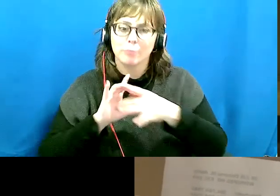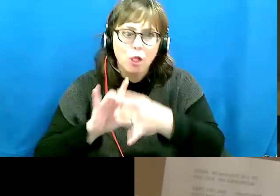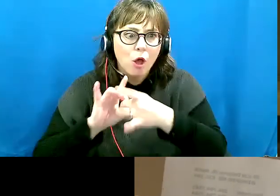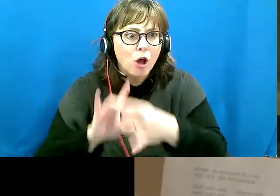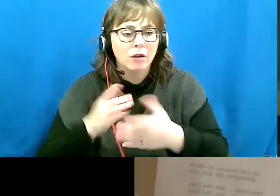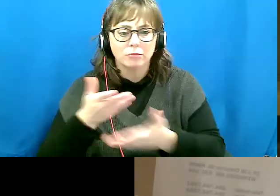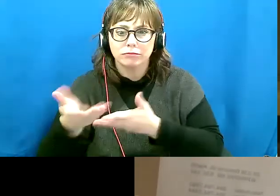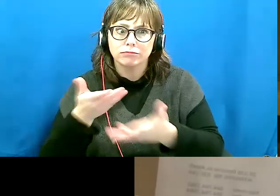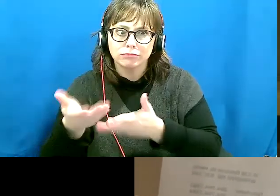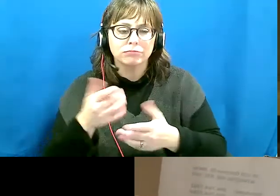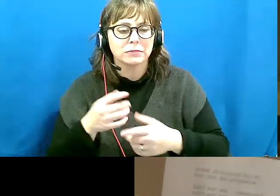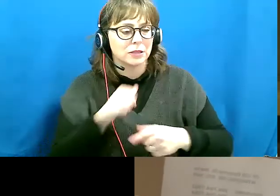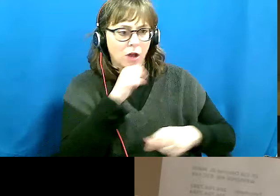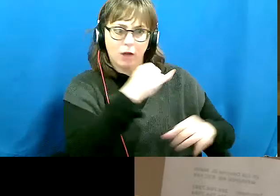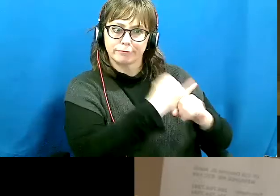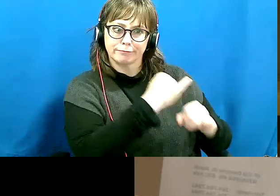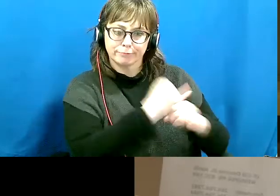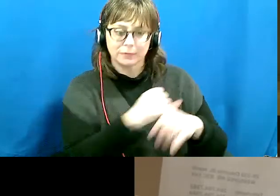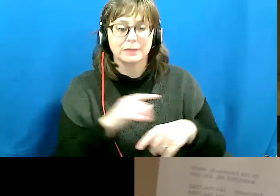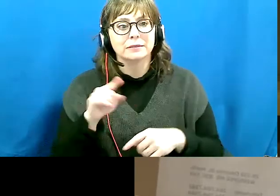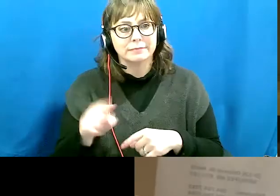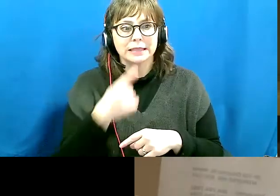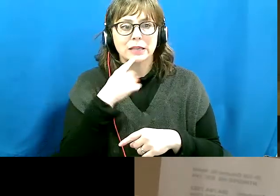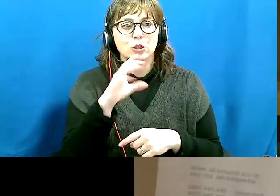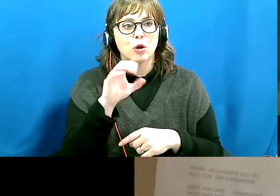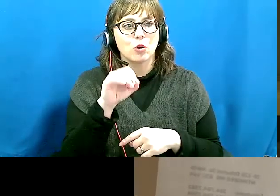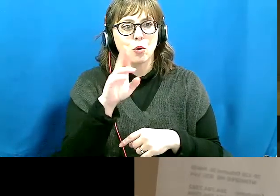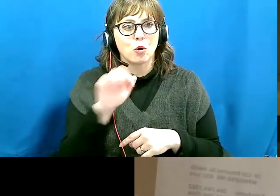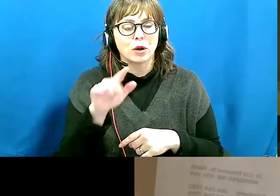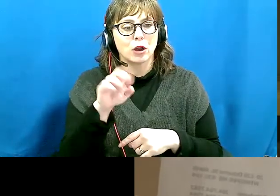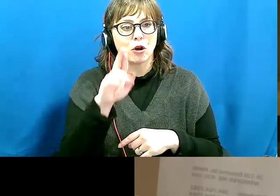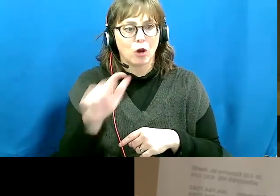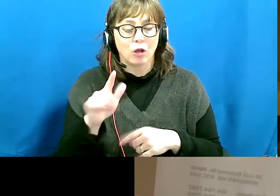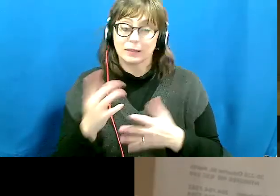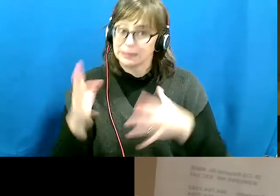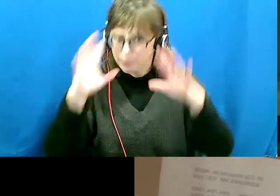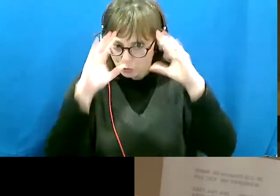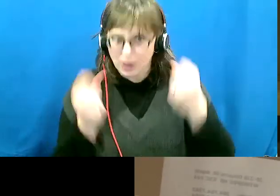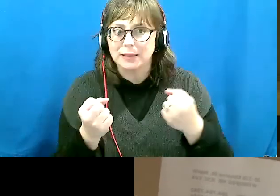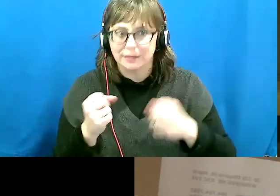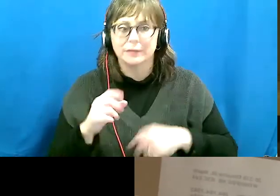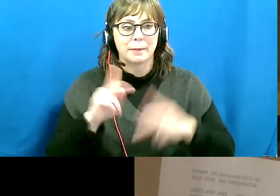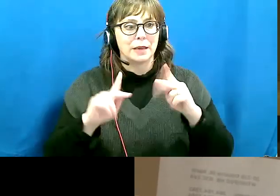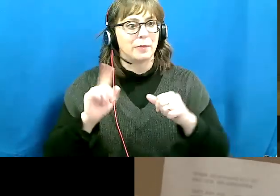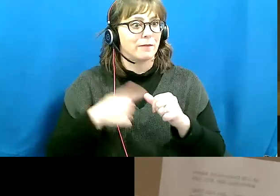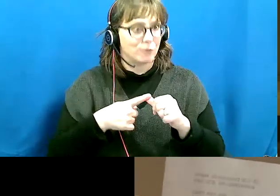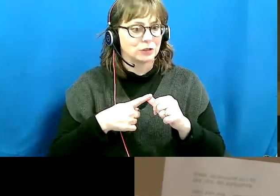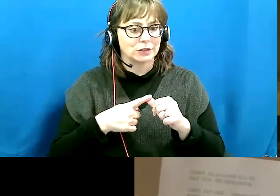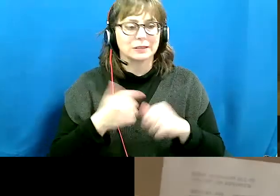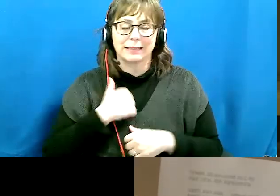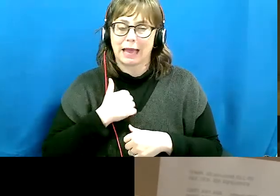says Corey Earl, President of People First of Canada. This is a big victory for human rights in our country.